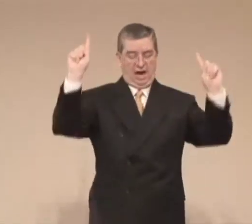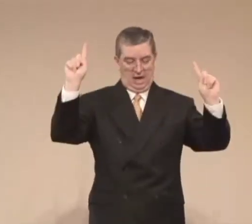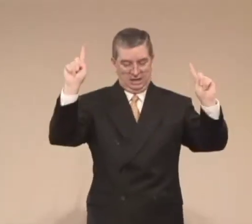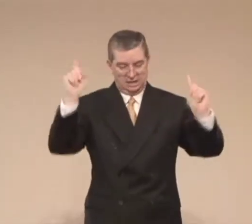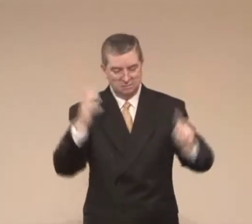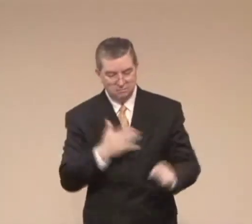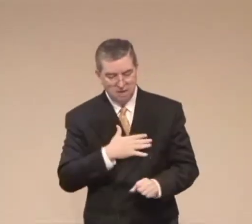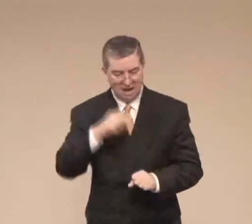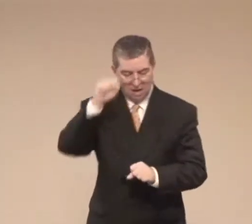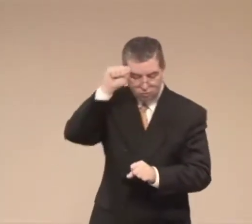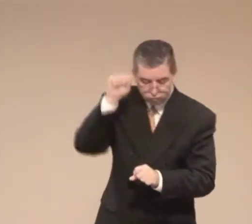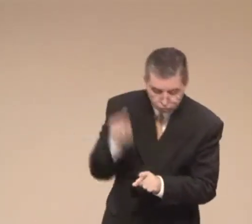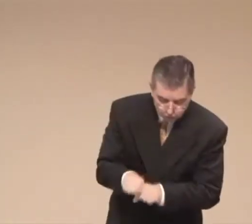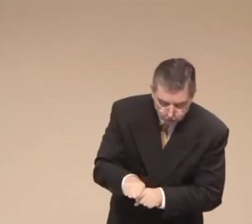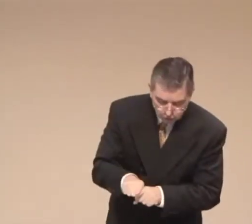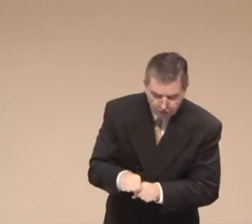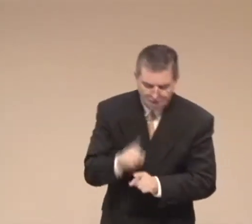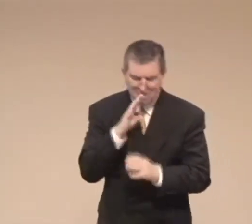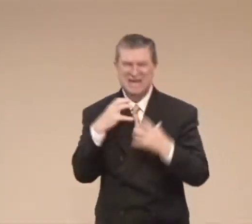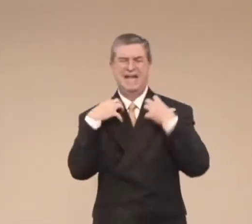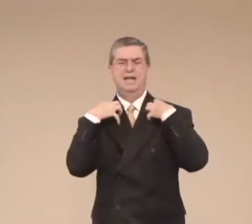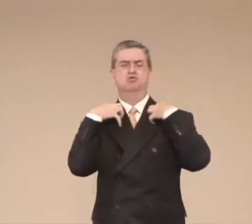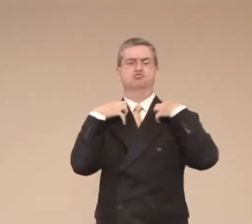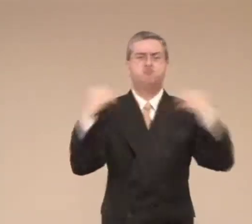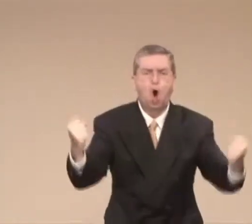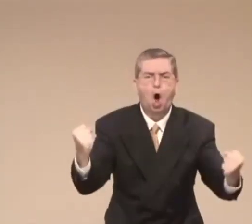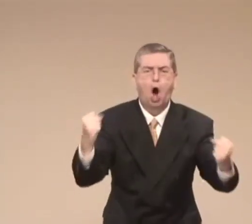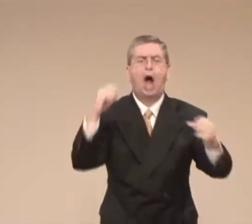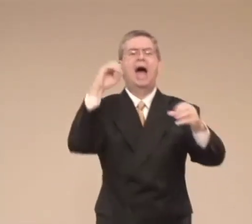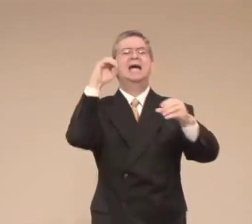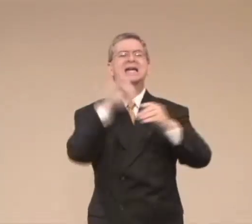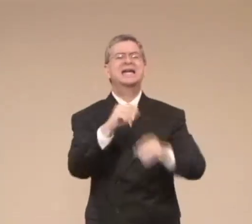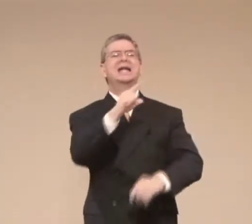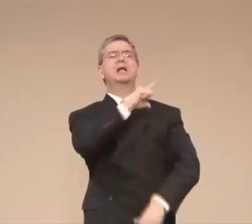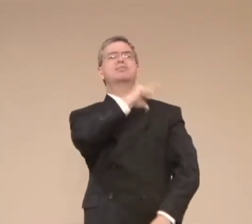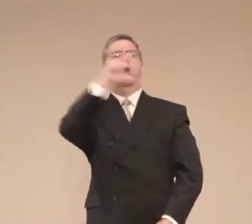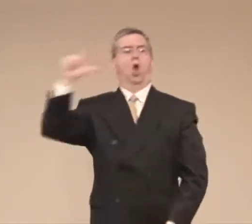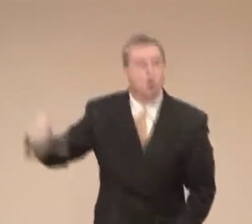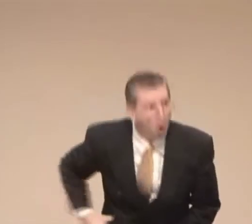it on the screen. Finally, my brethren, be strong in the Lord.